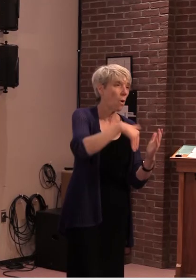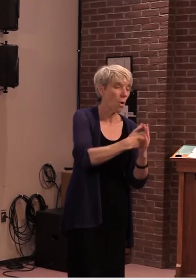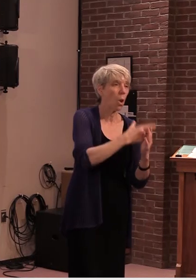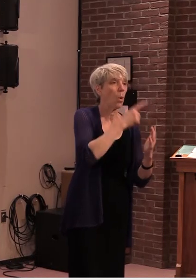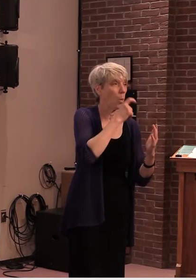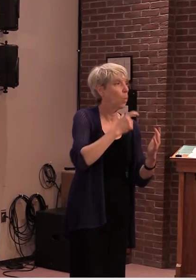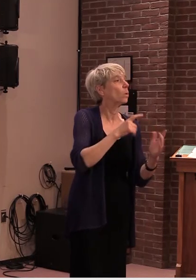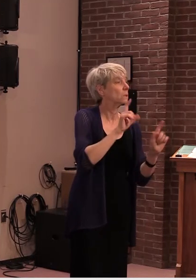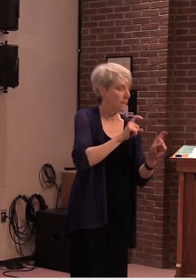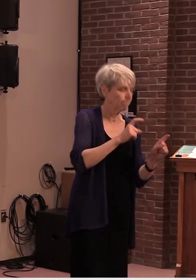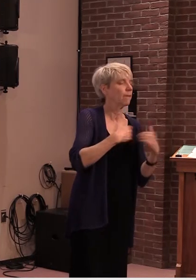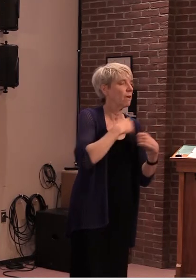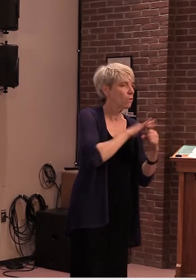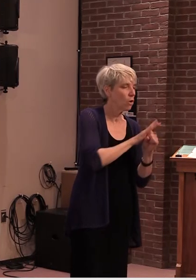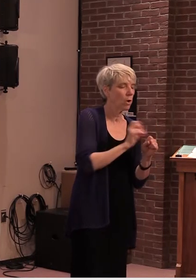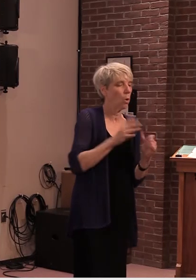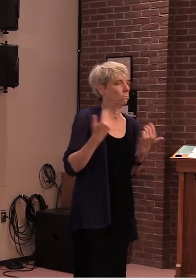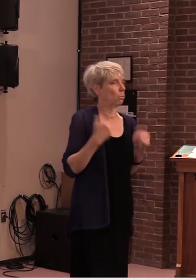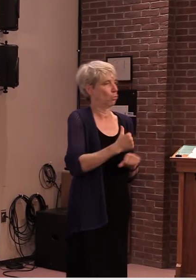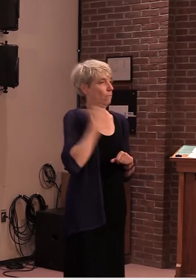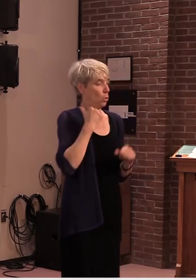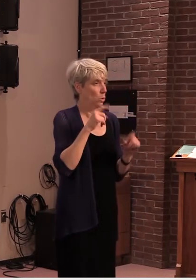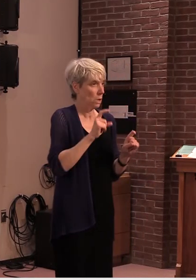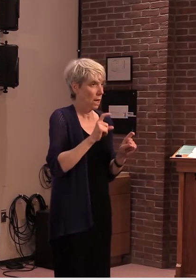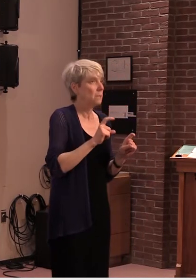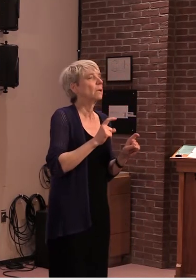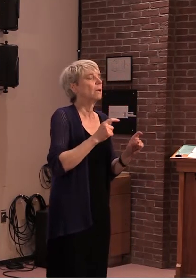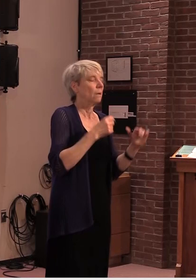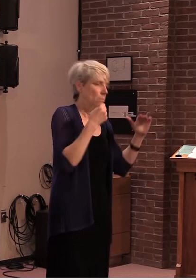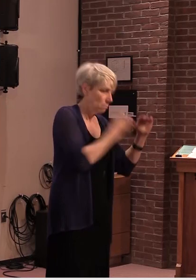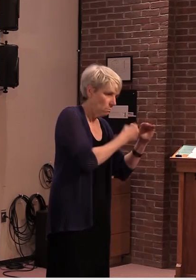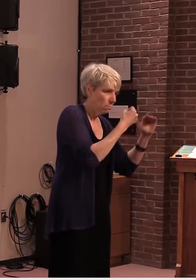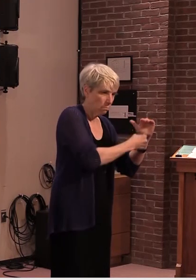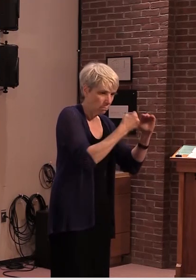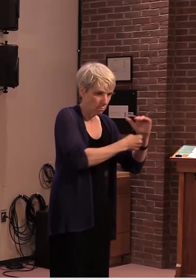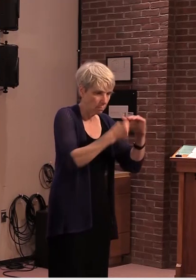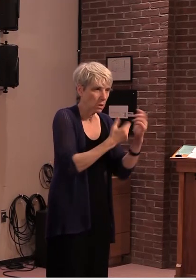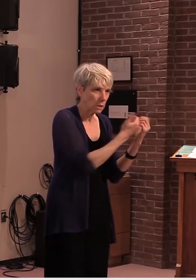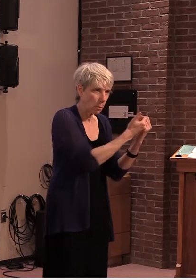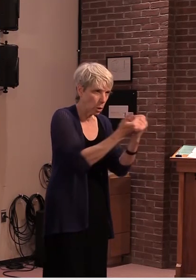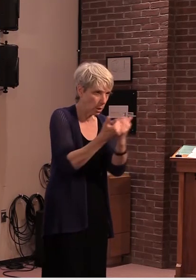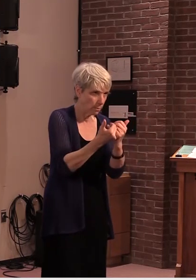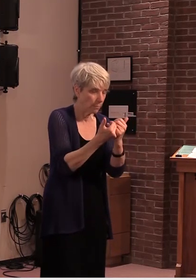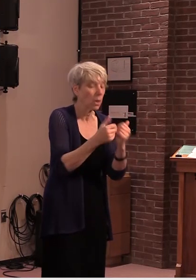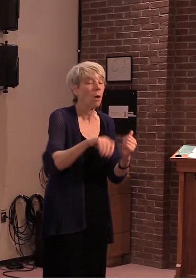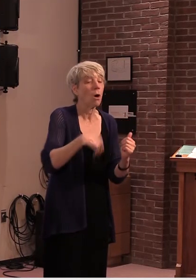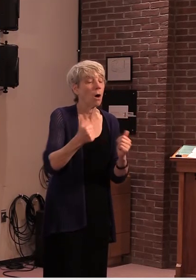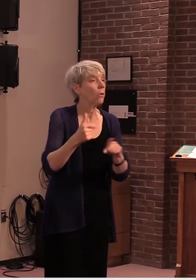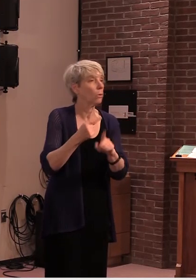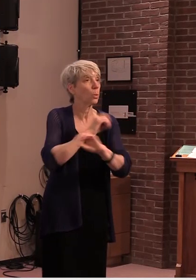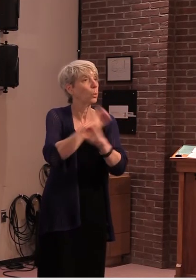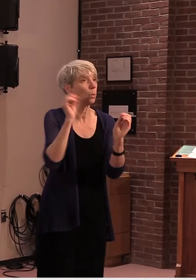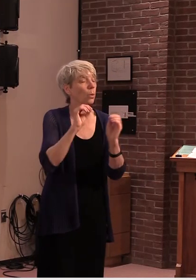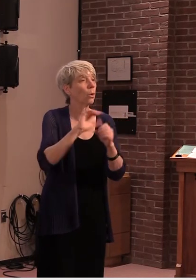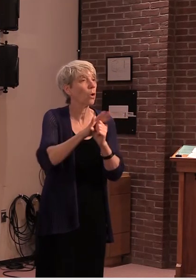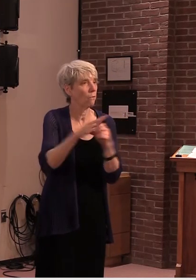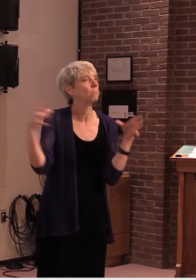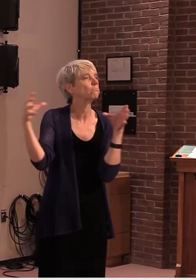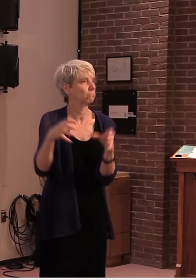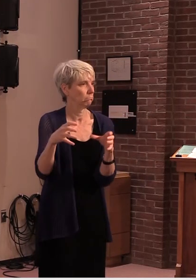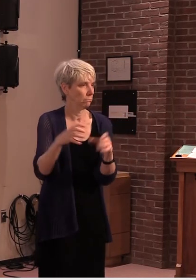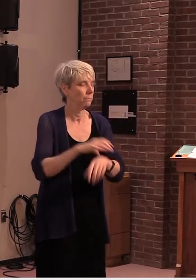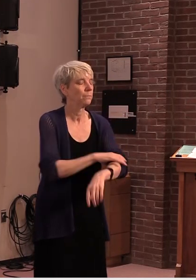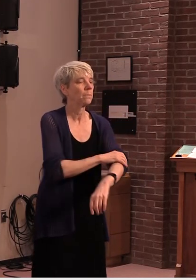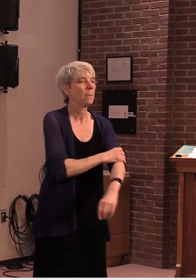are positive. As of this morning there are no inmates from Vermont that are hospitalized. Two inmates have been